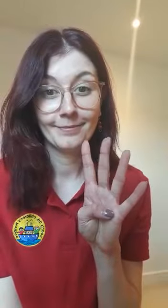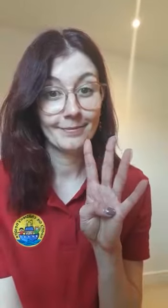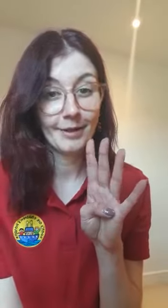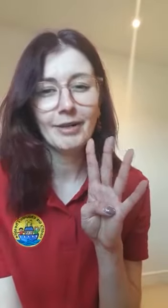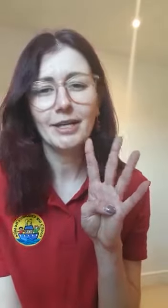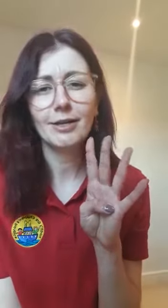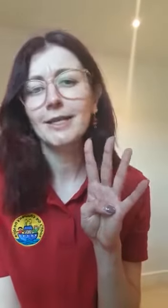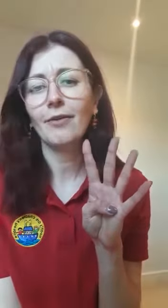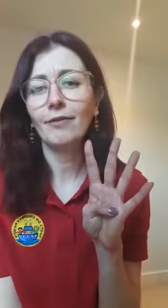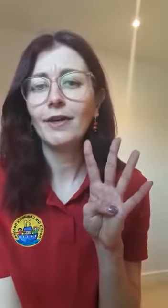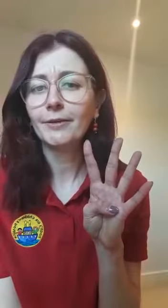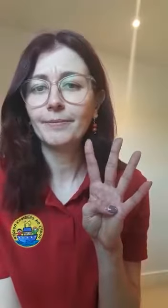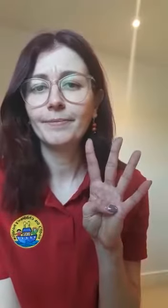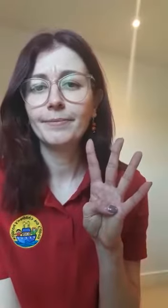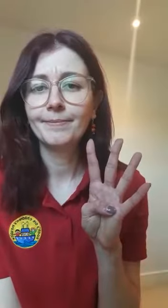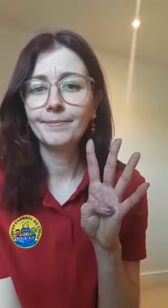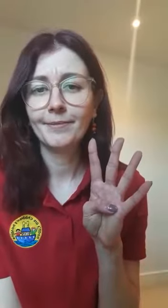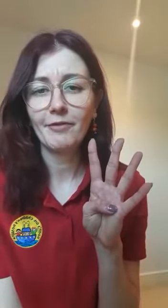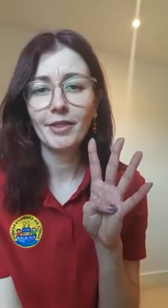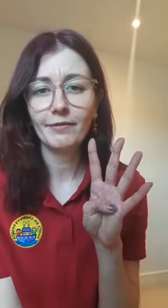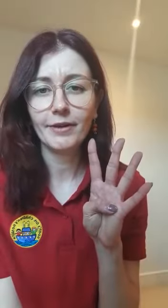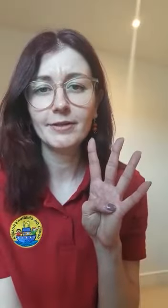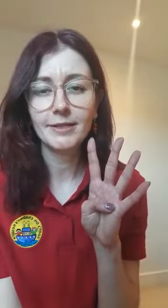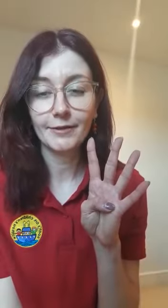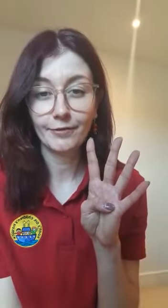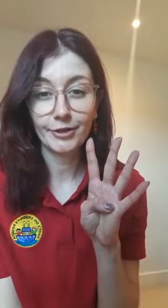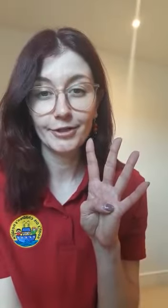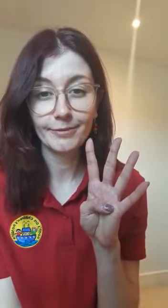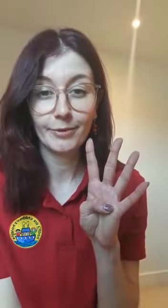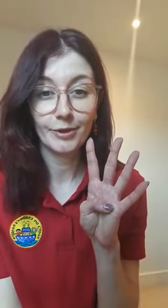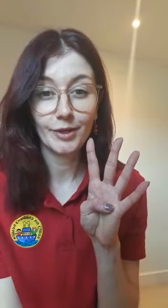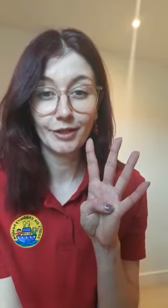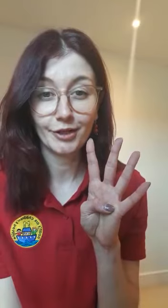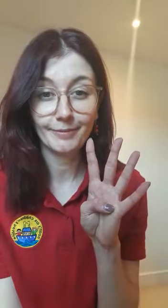Really notice how they feel. Everything feels different when you touch it.